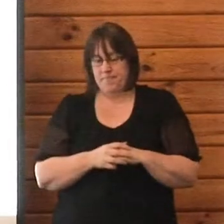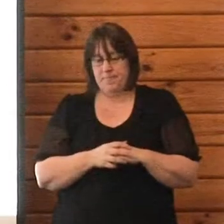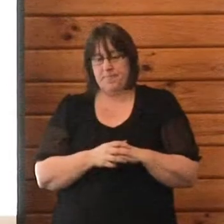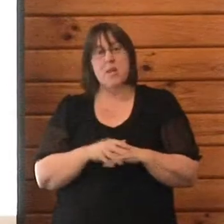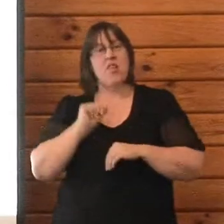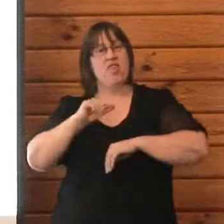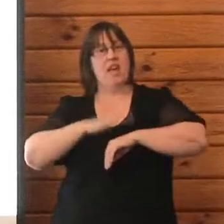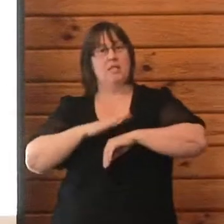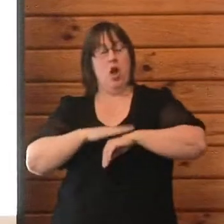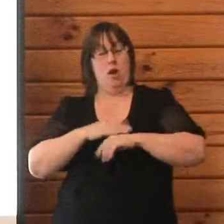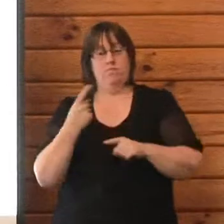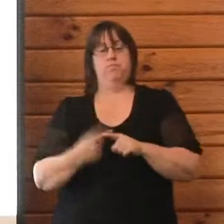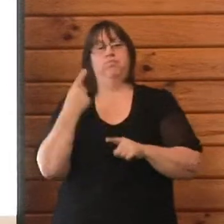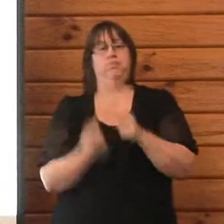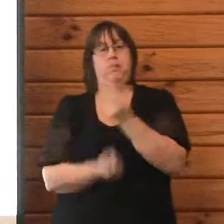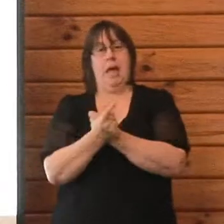response after the emergency.